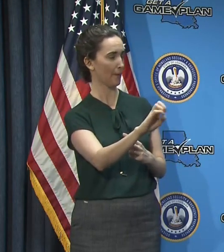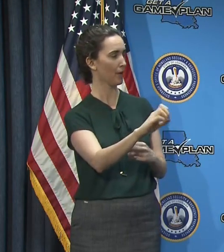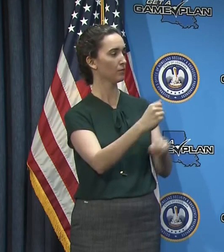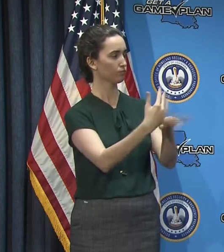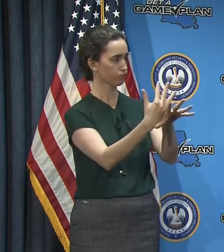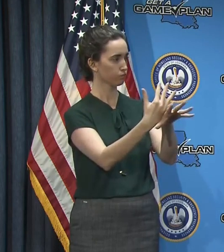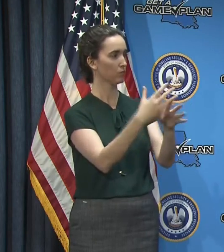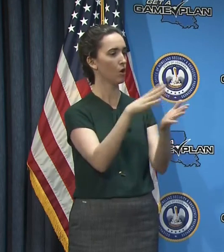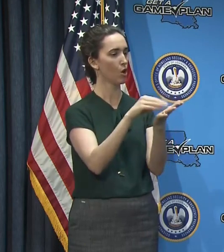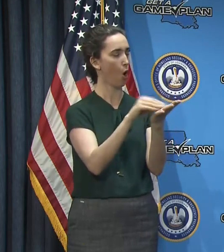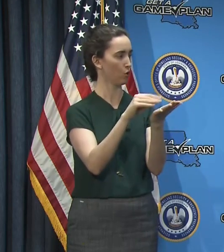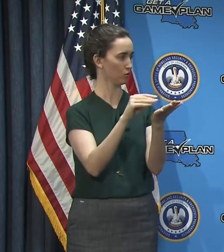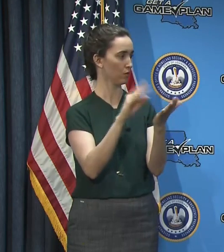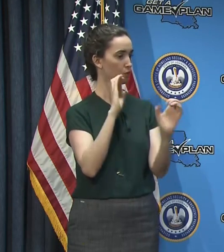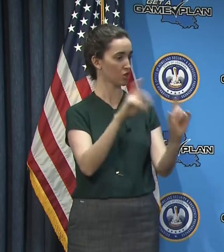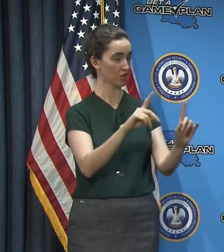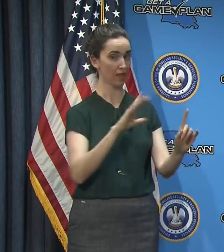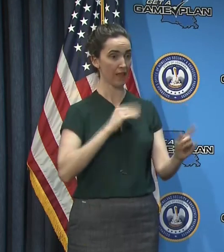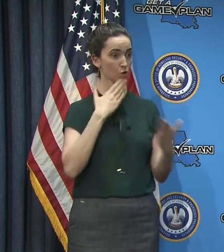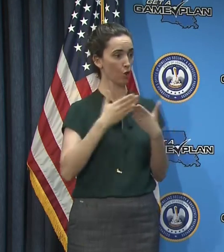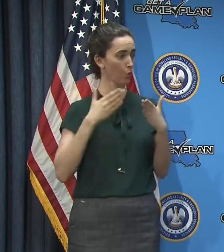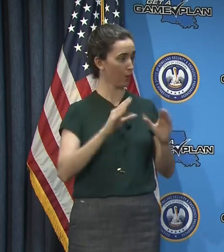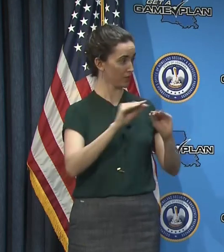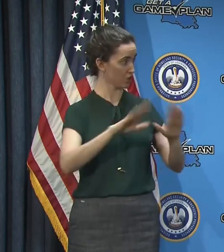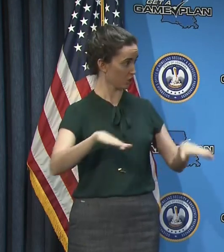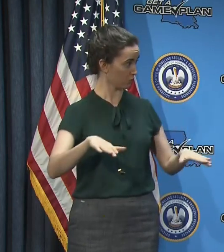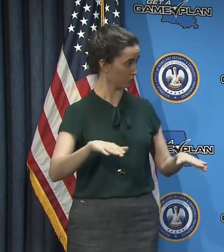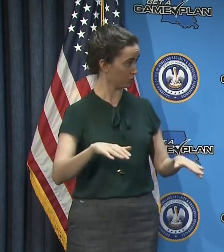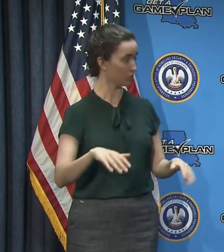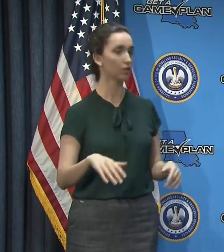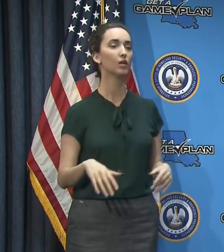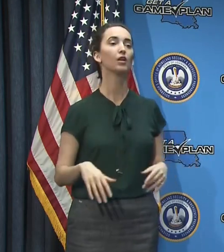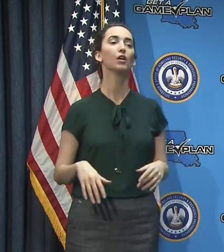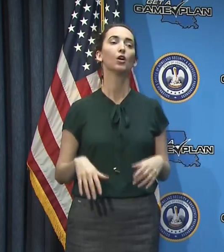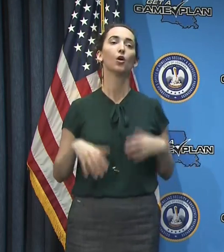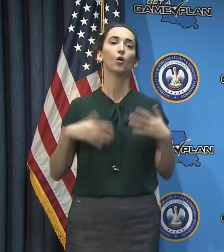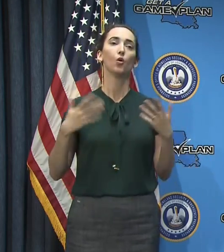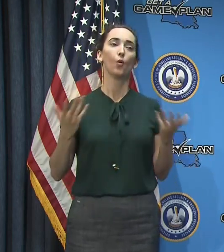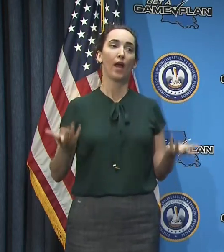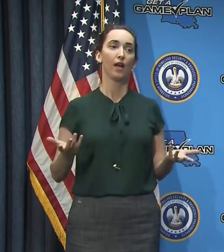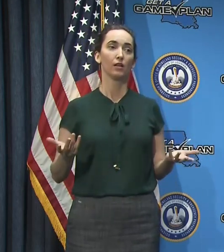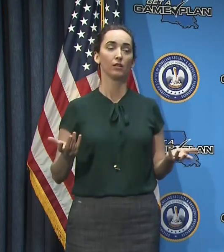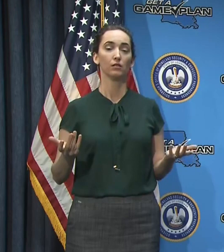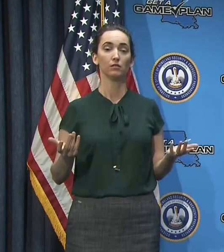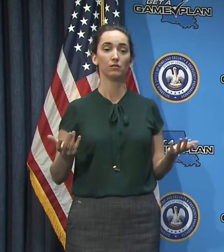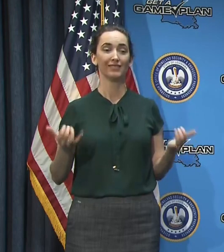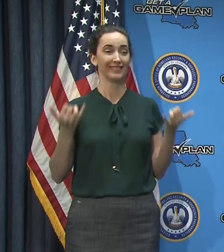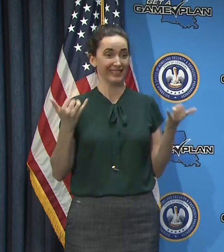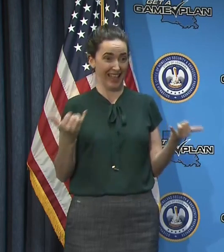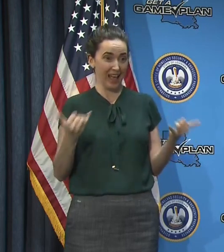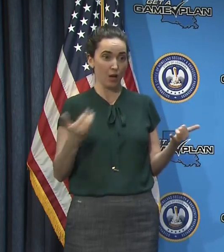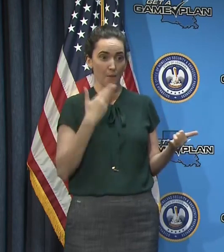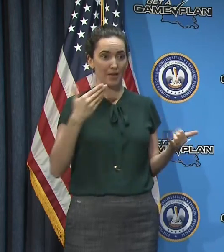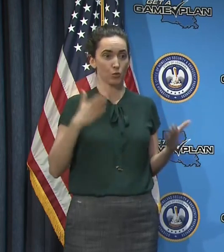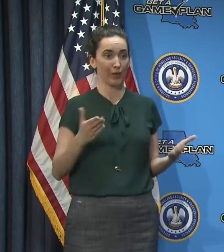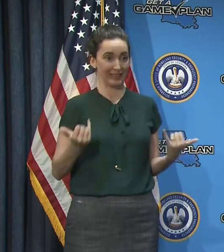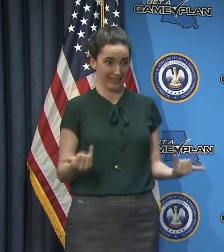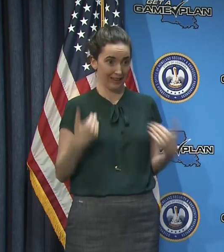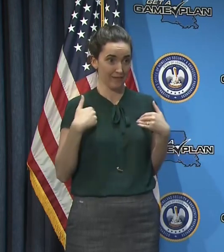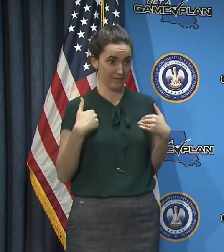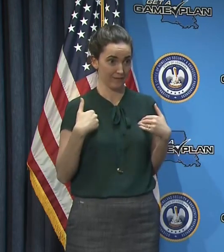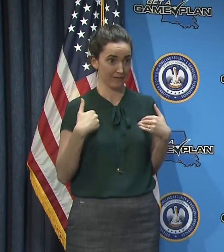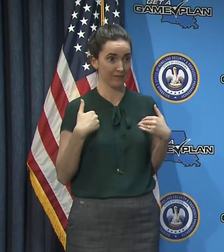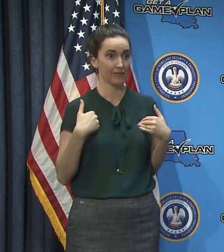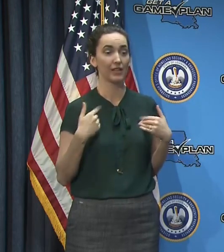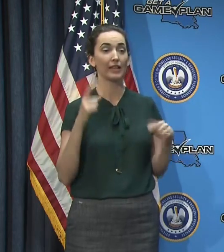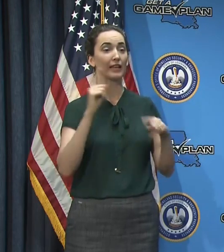and is it desirable? Well, it's probably the most effective method that you have when you are not